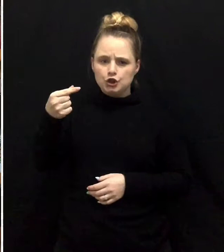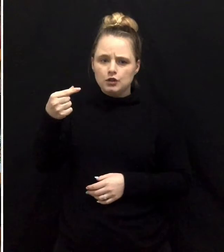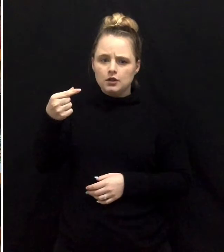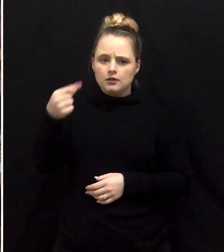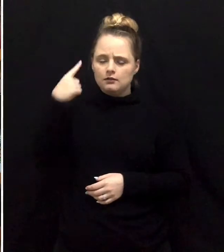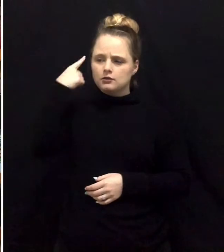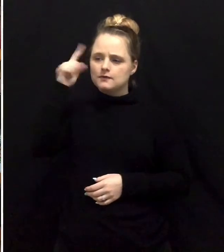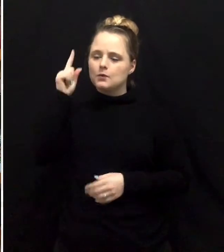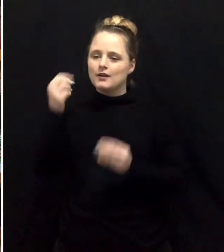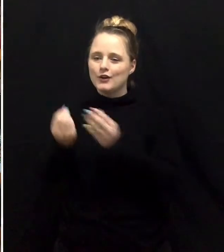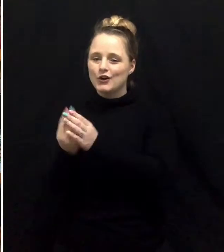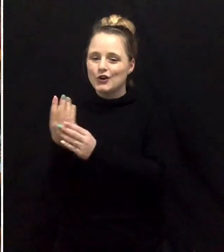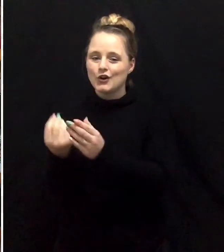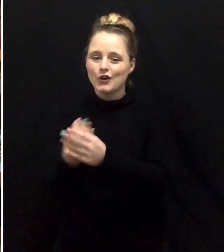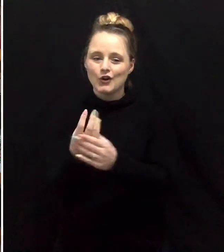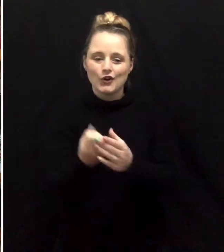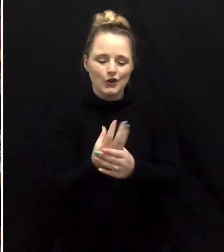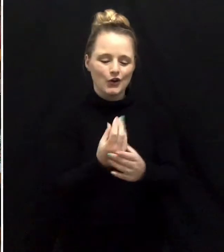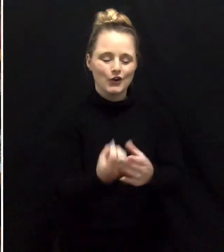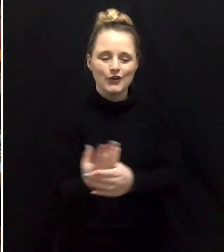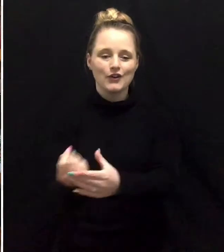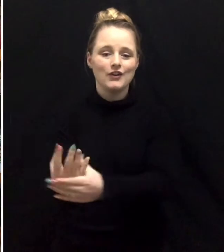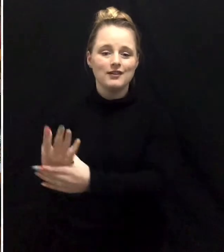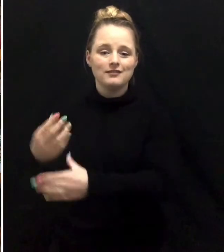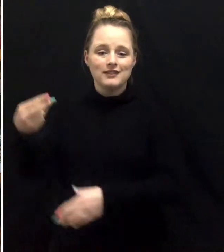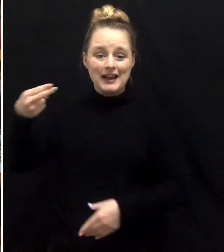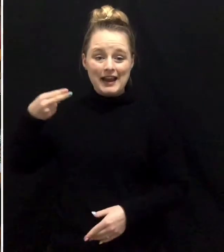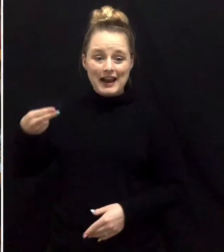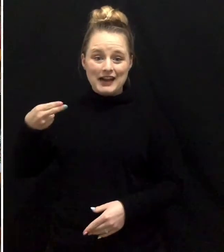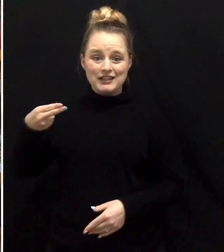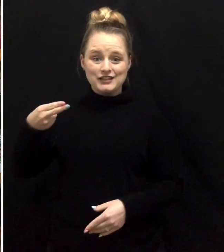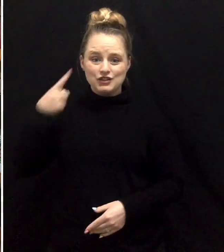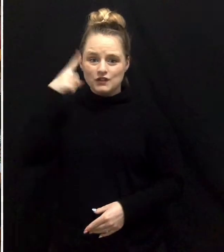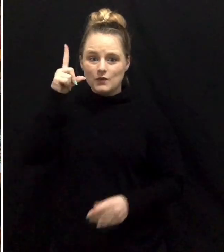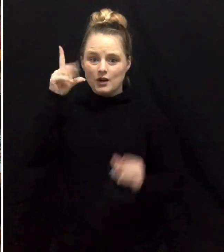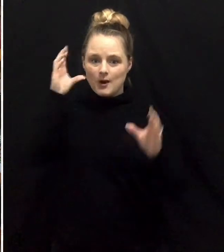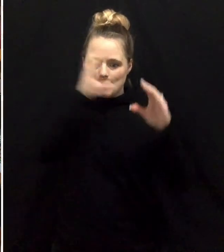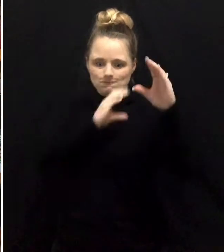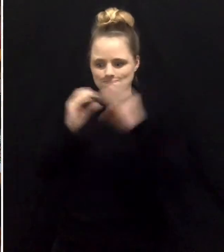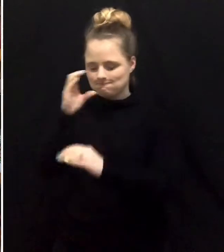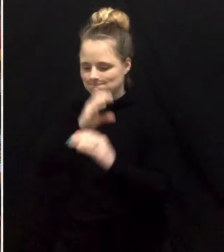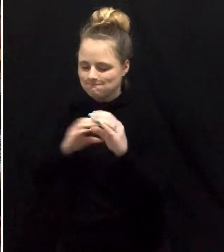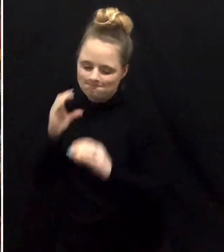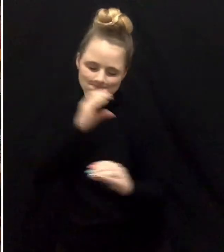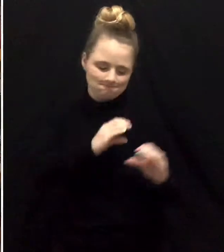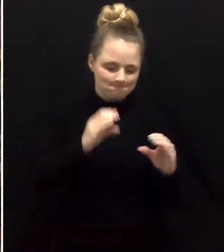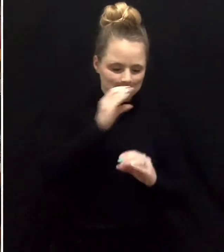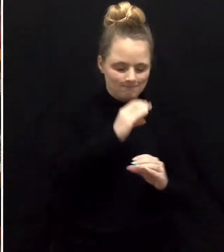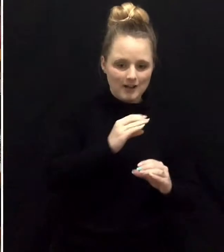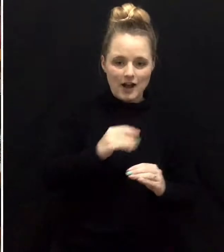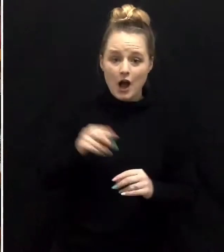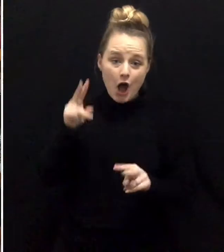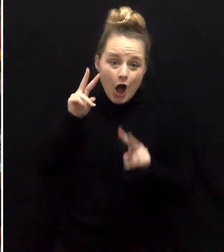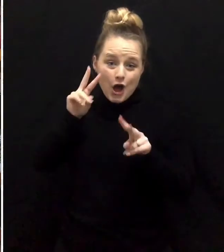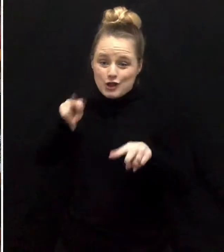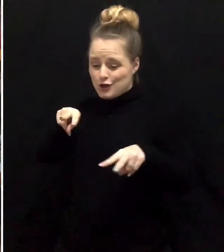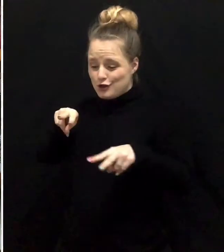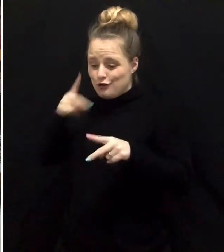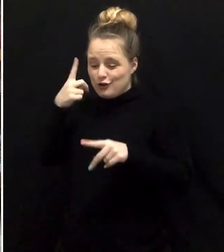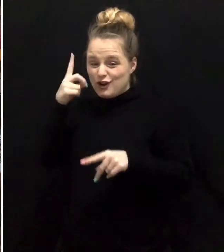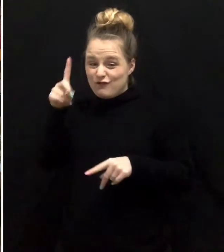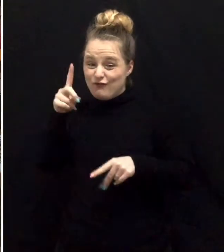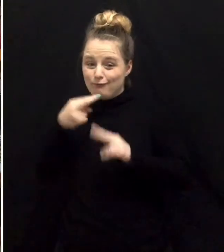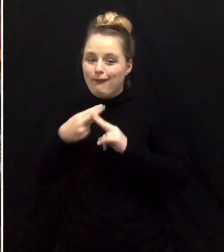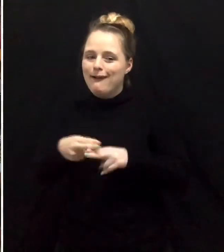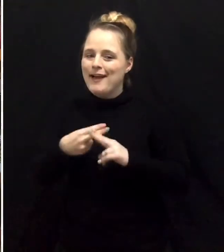G is for garden. H is for hunt. They're